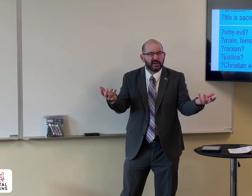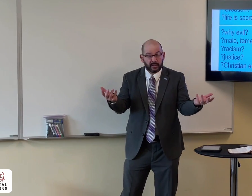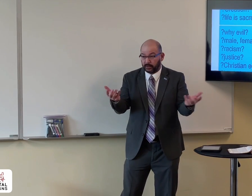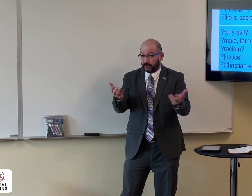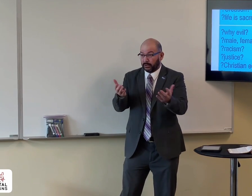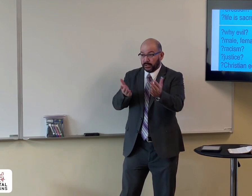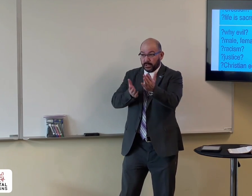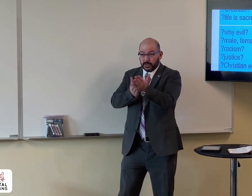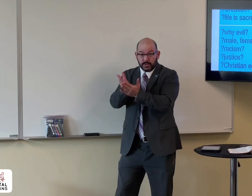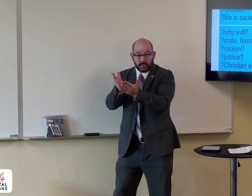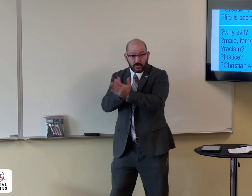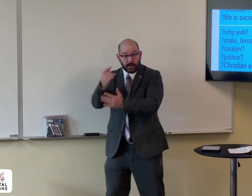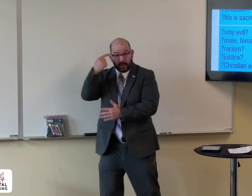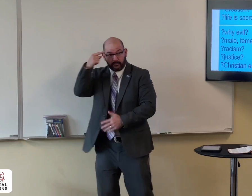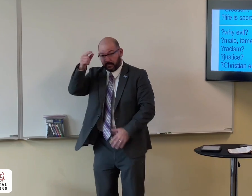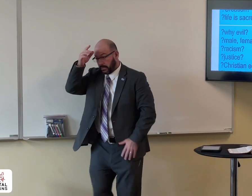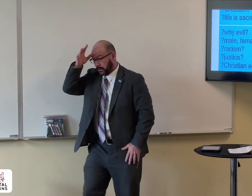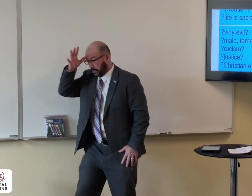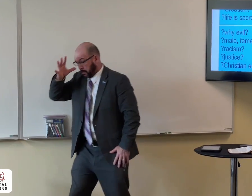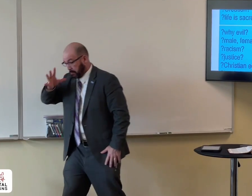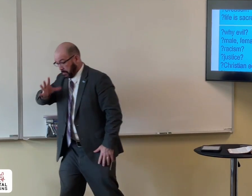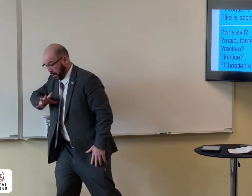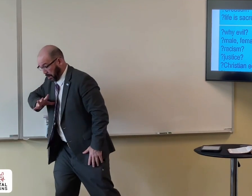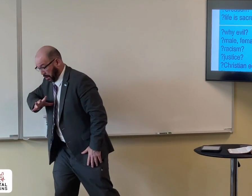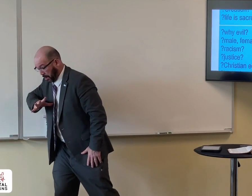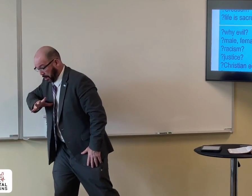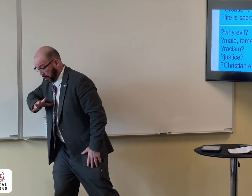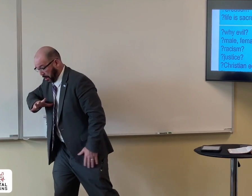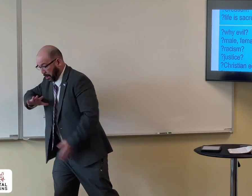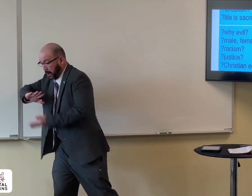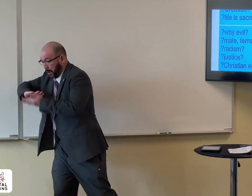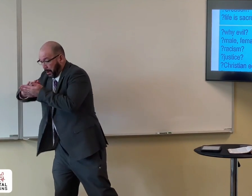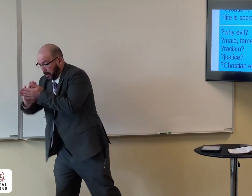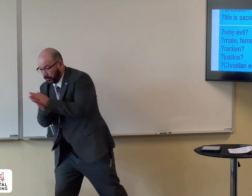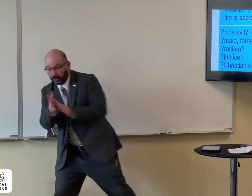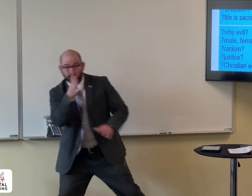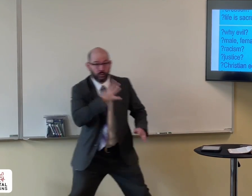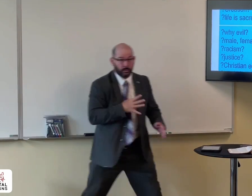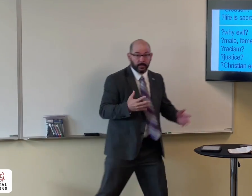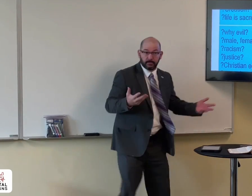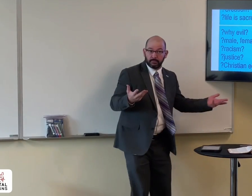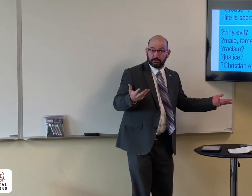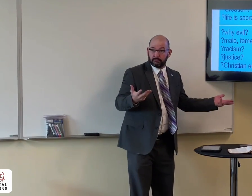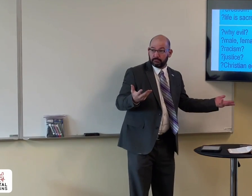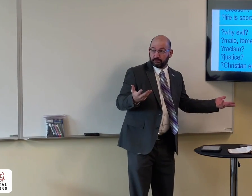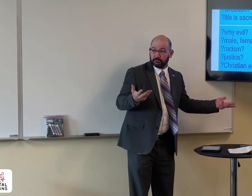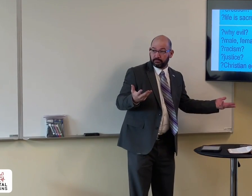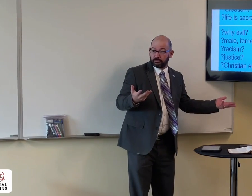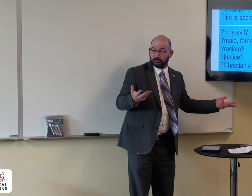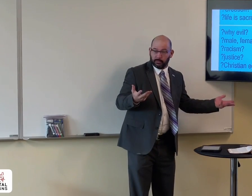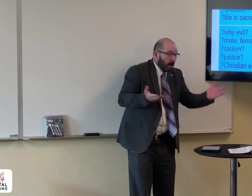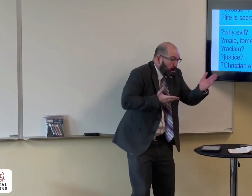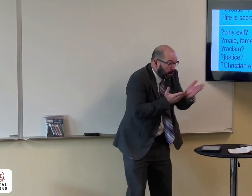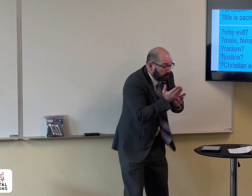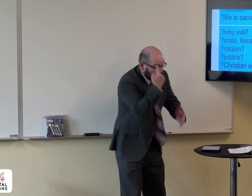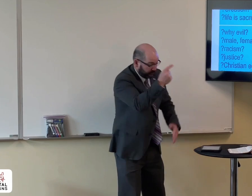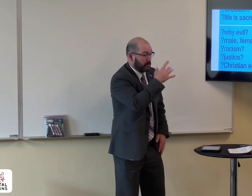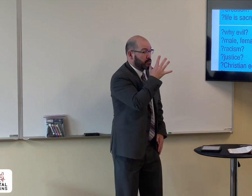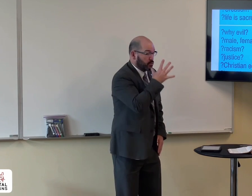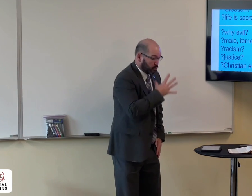the confusion about that today? Is it all right for a man to become a woman? Is it all right